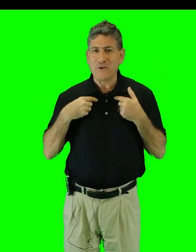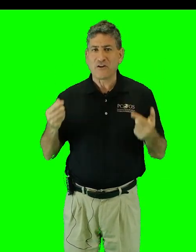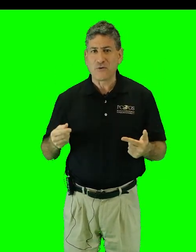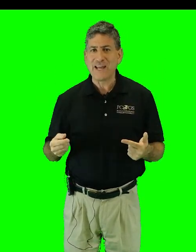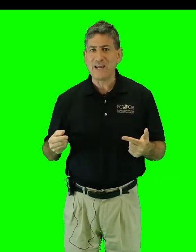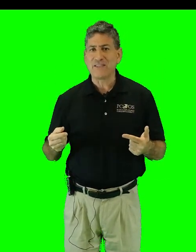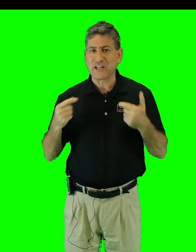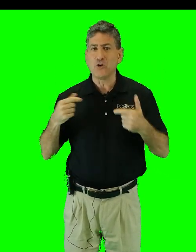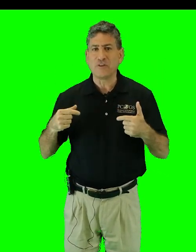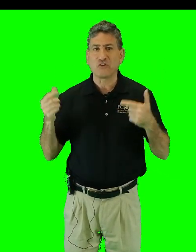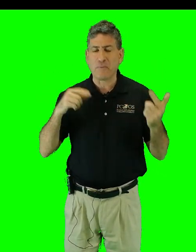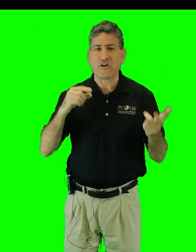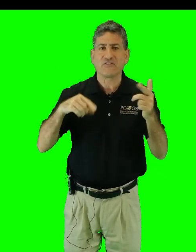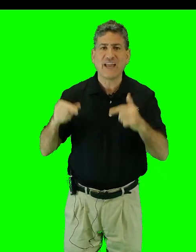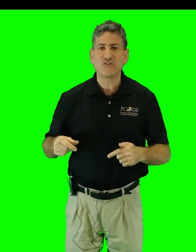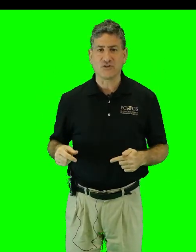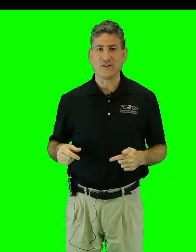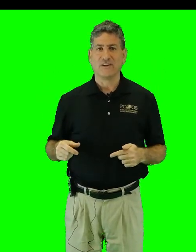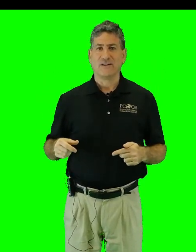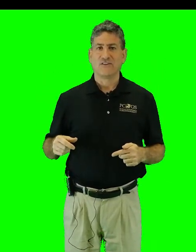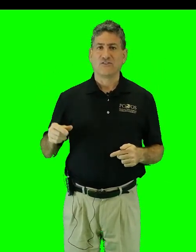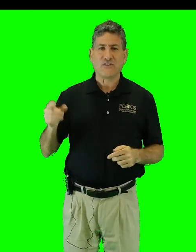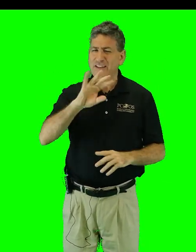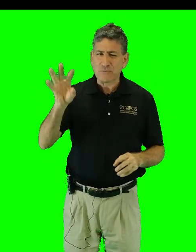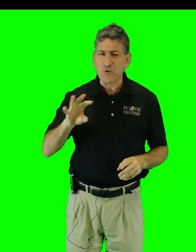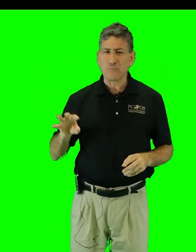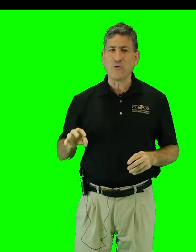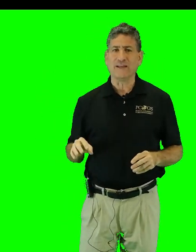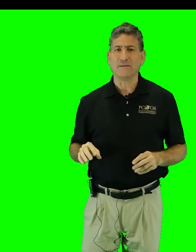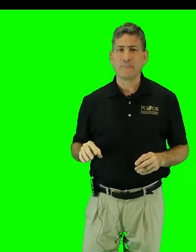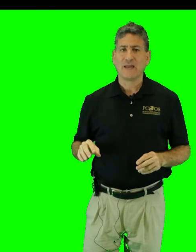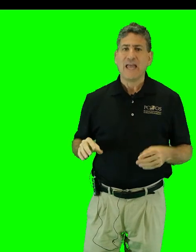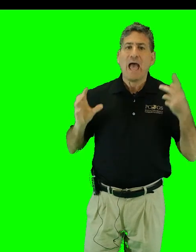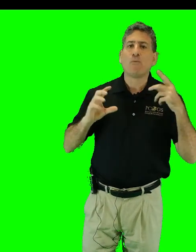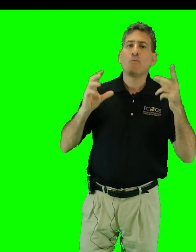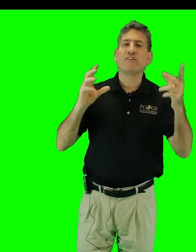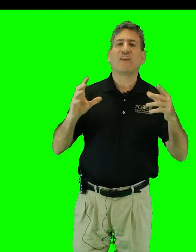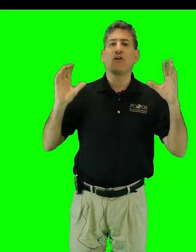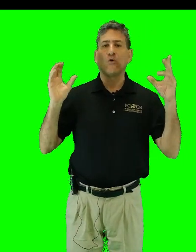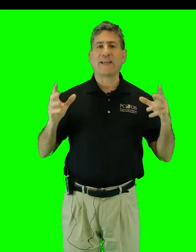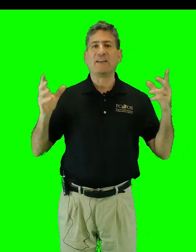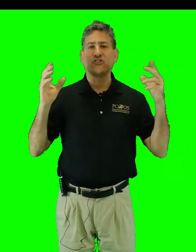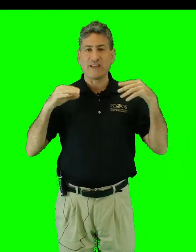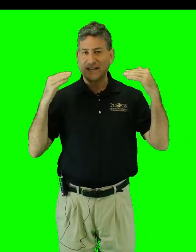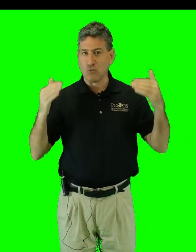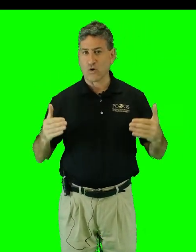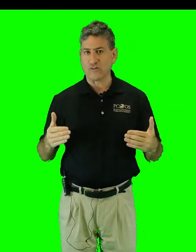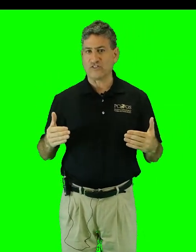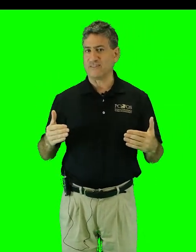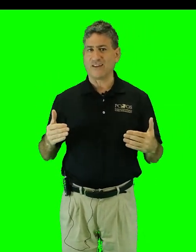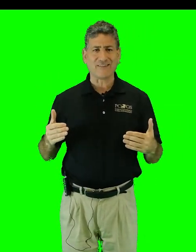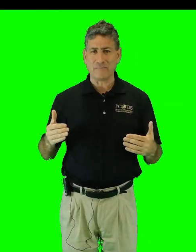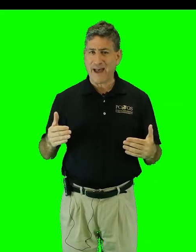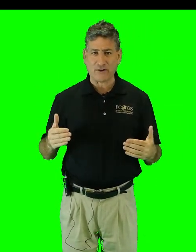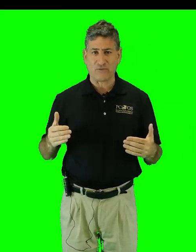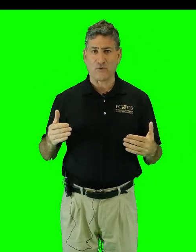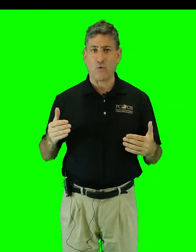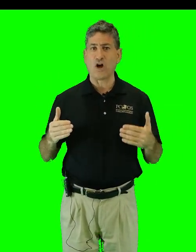we agree that humans are part of nature. So that's a moot point. And when we say hurricanes are getting worse, it doesn't matter if the raw